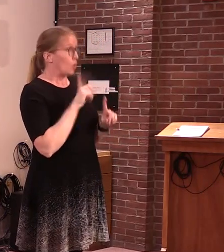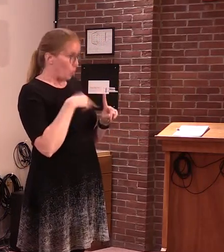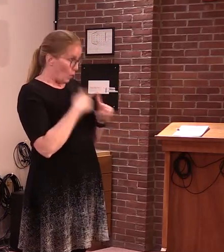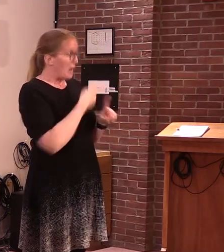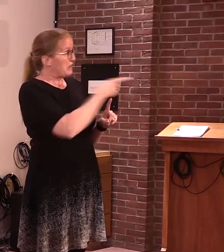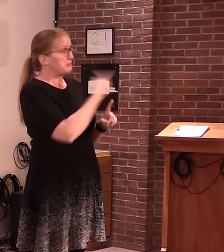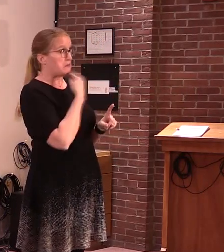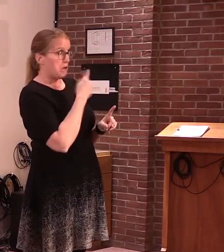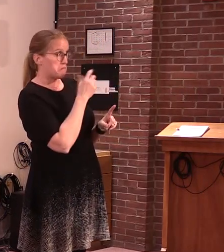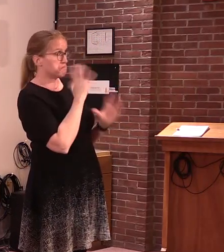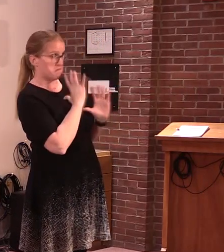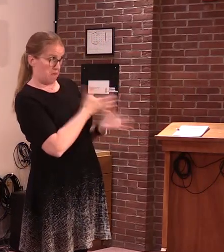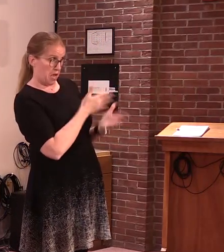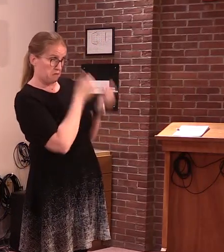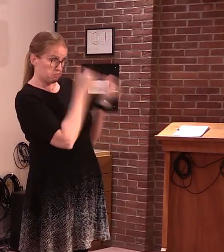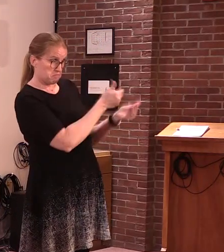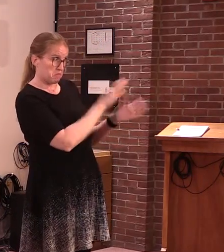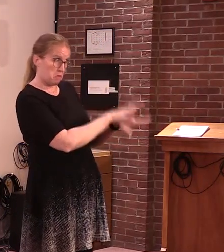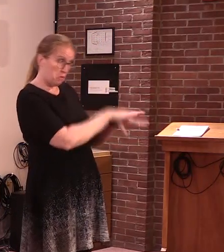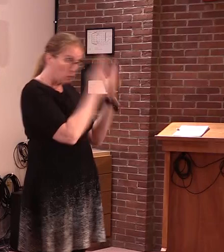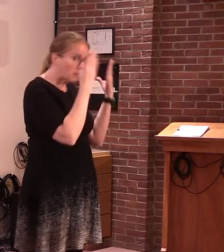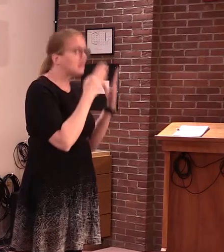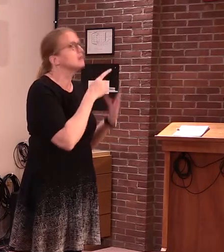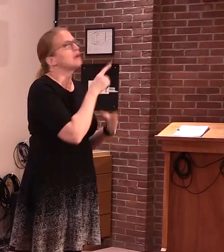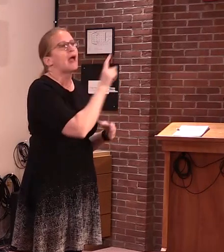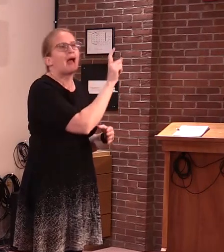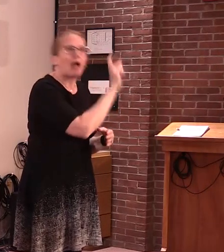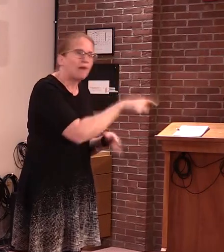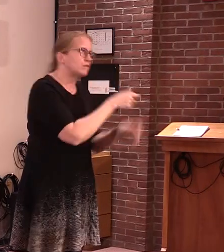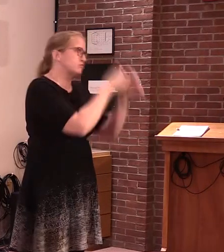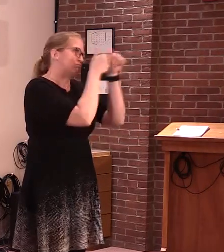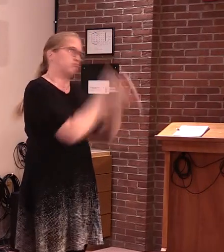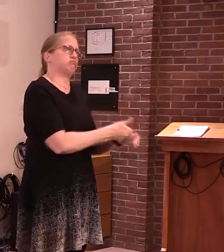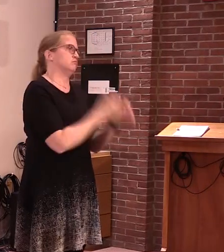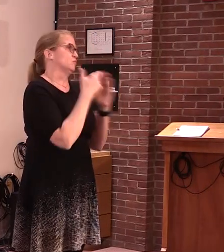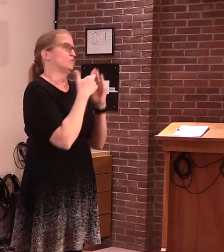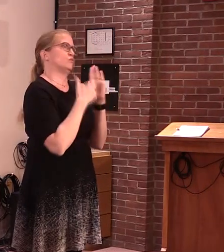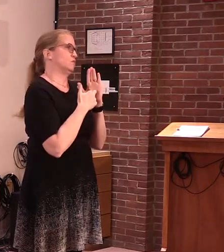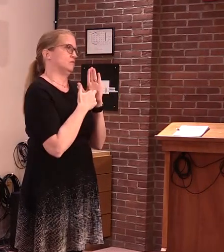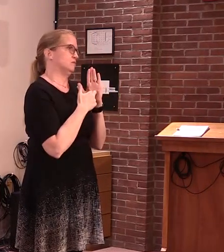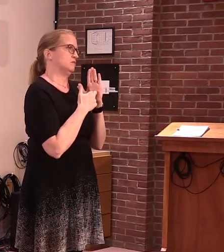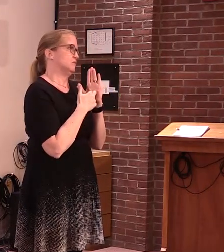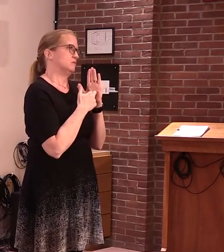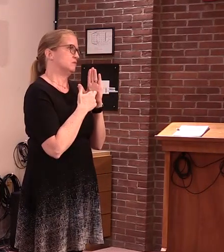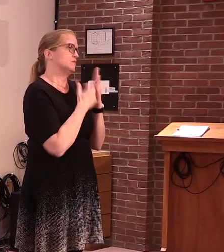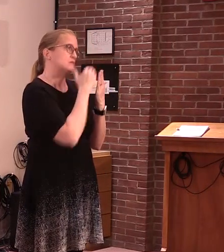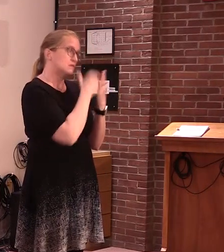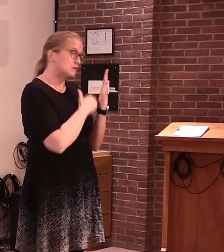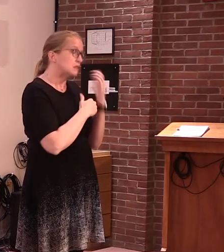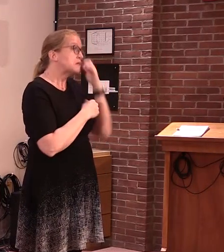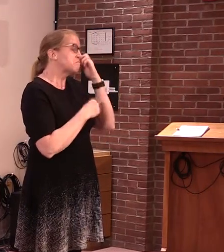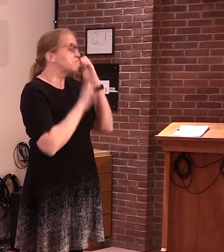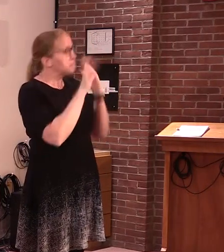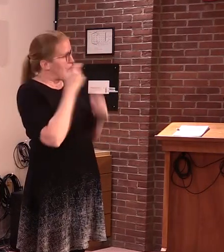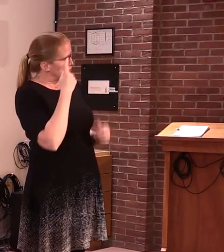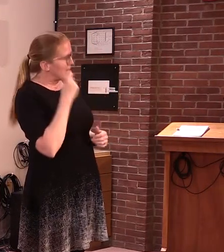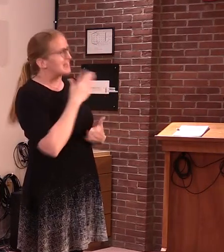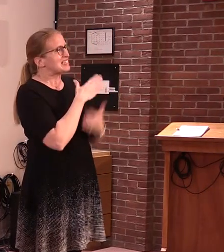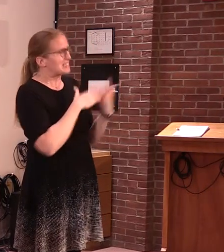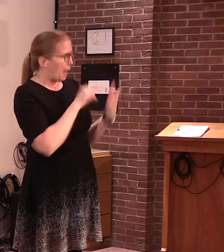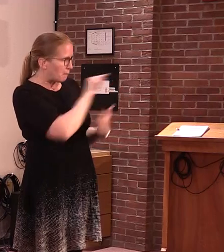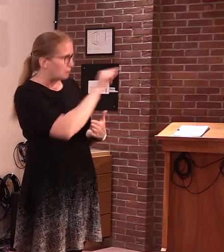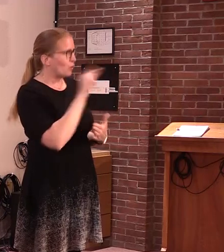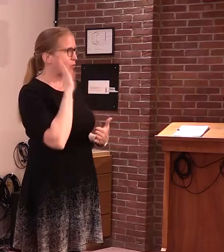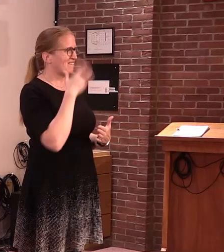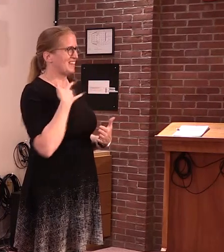adhere to the guidelines issued for the reopening. We understand that some may not wish or will find it